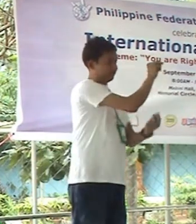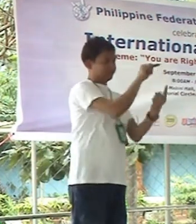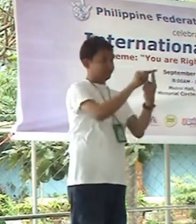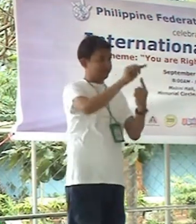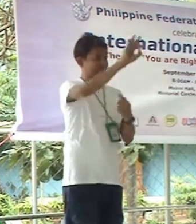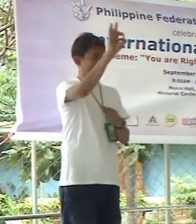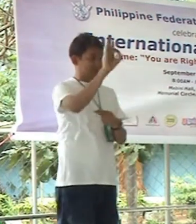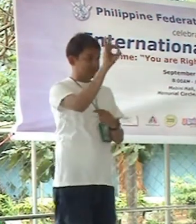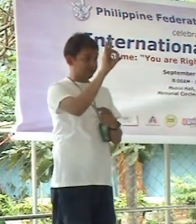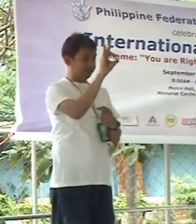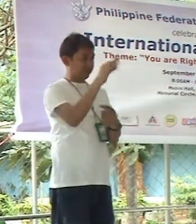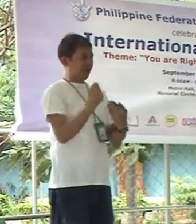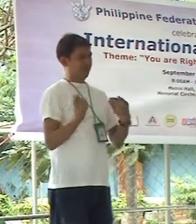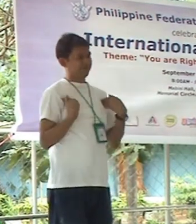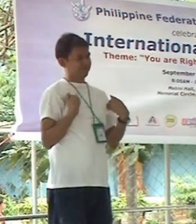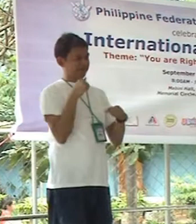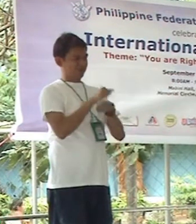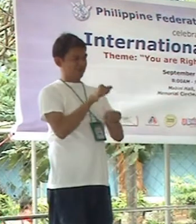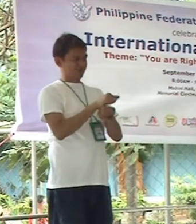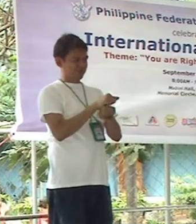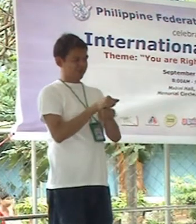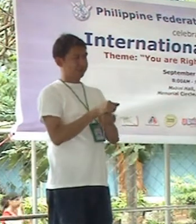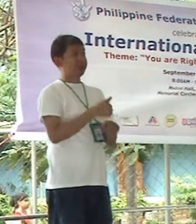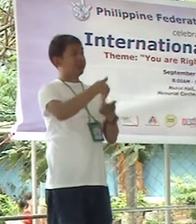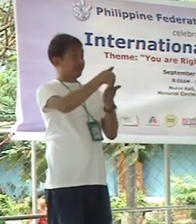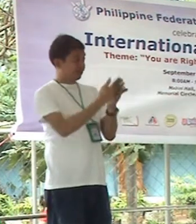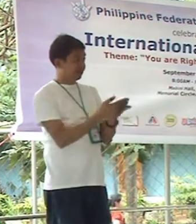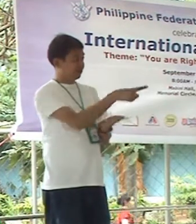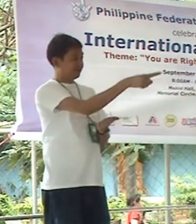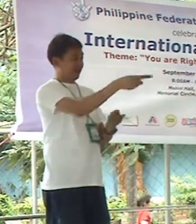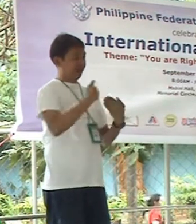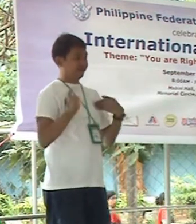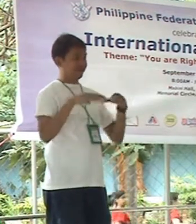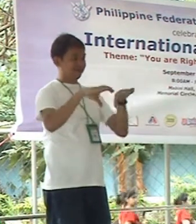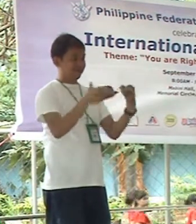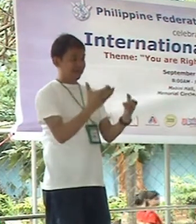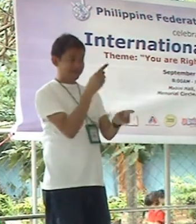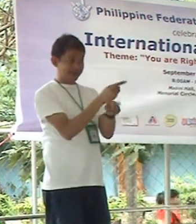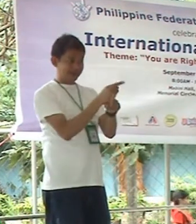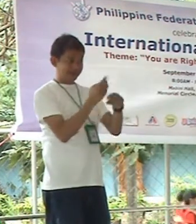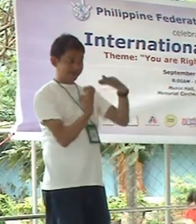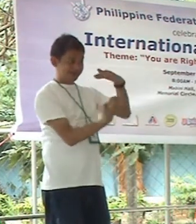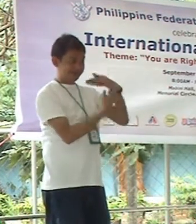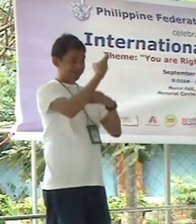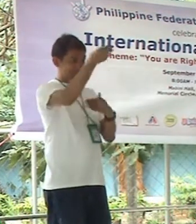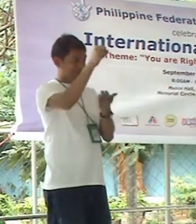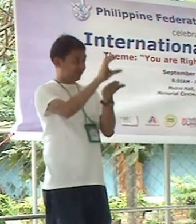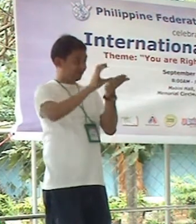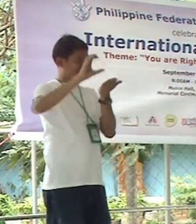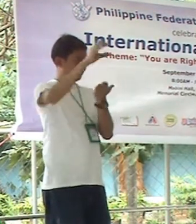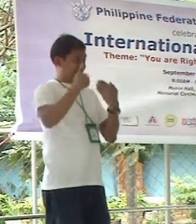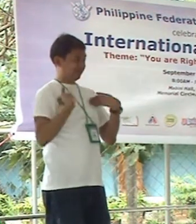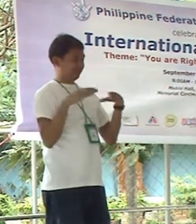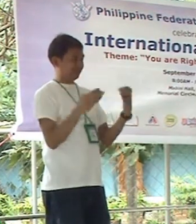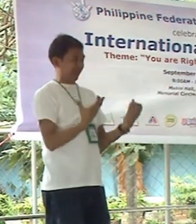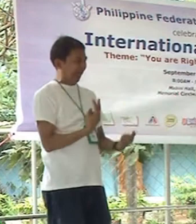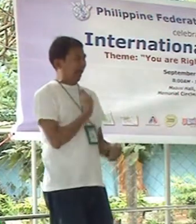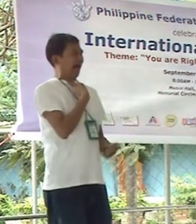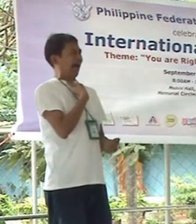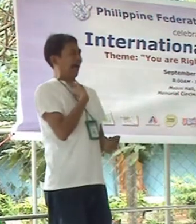while Monday to Friday we have work, some of you have classes, some of you are in the elementary, the